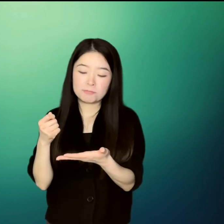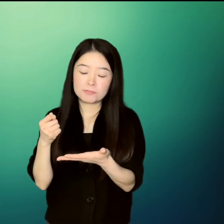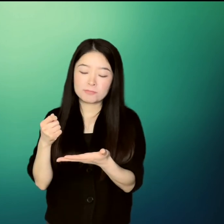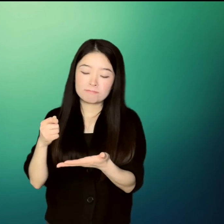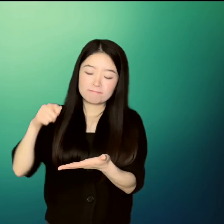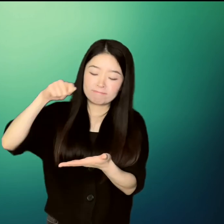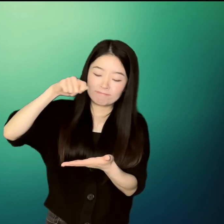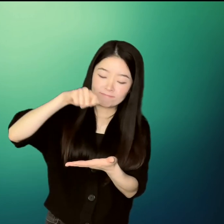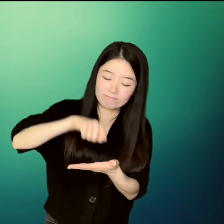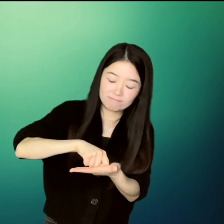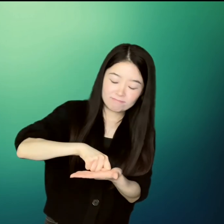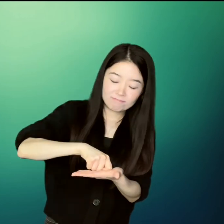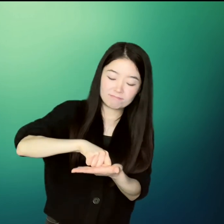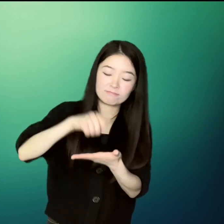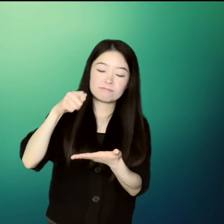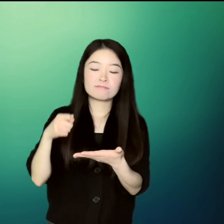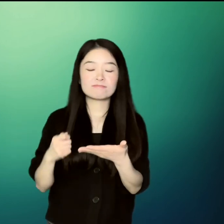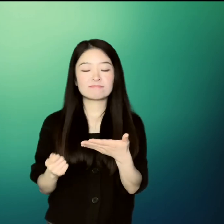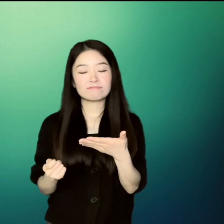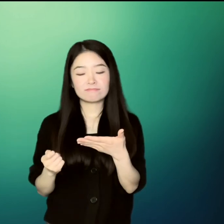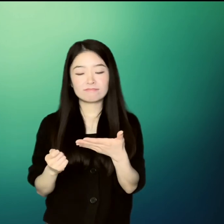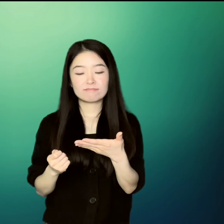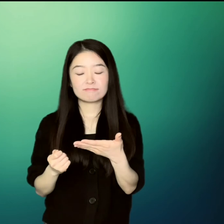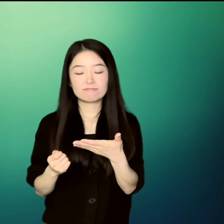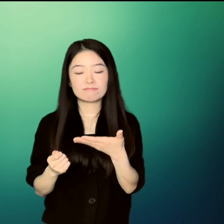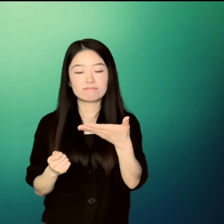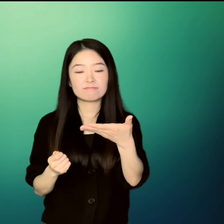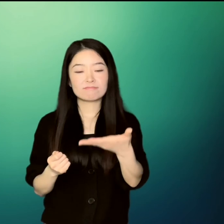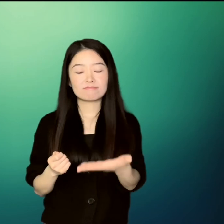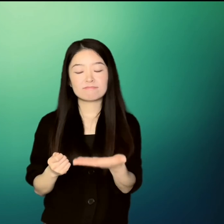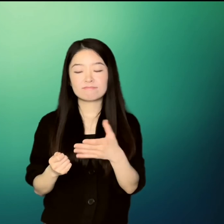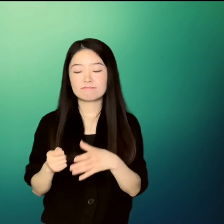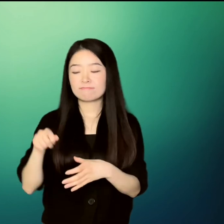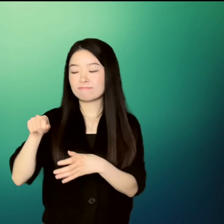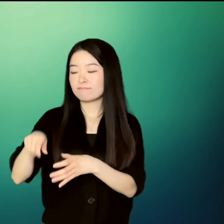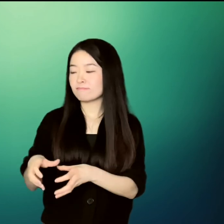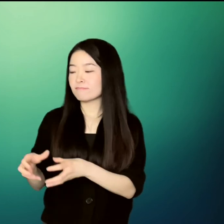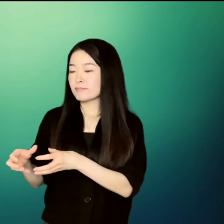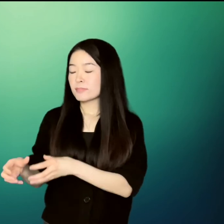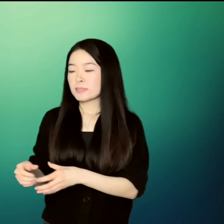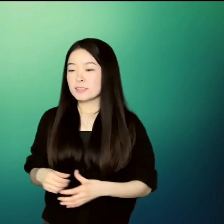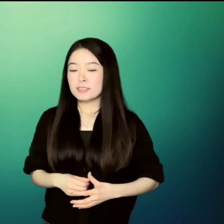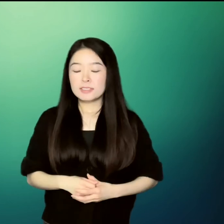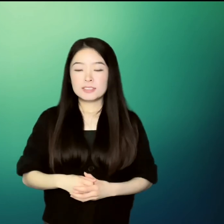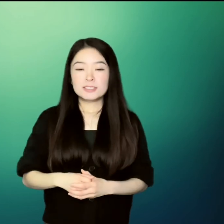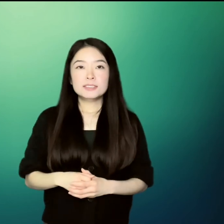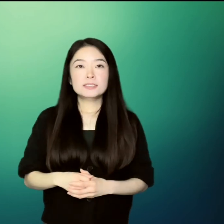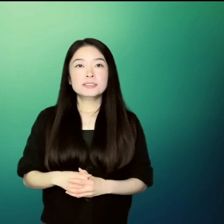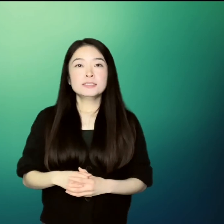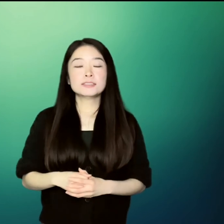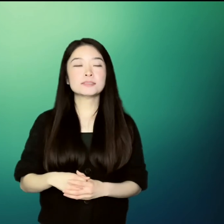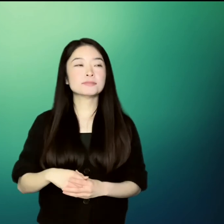She thought for a long time in front of the bathroom mirror.